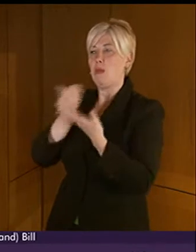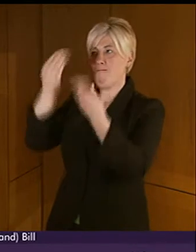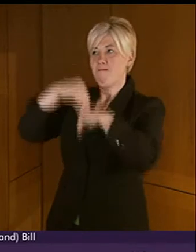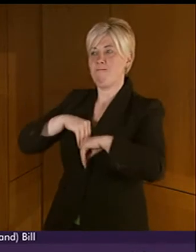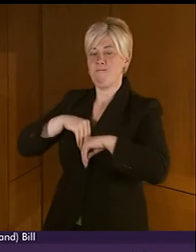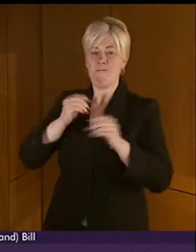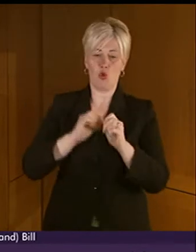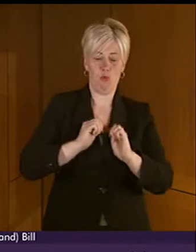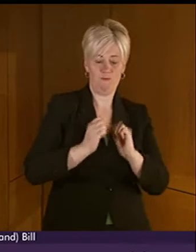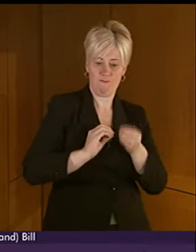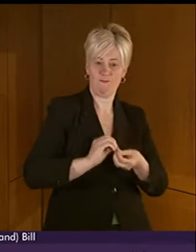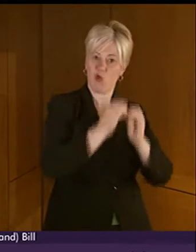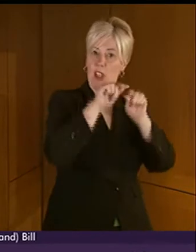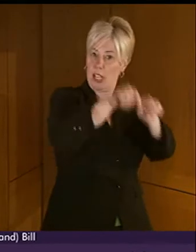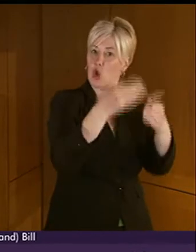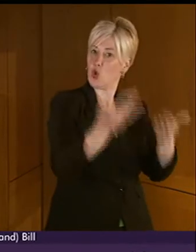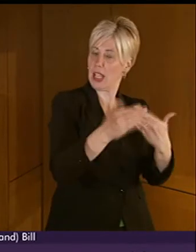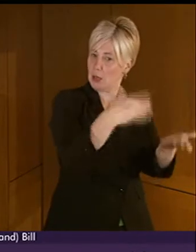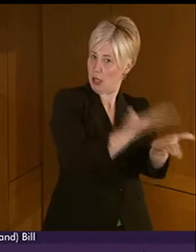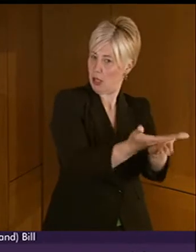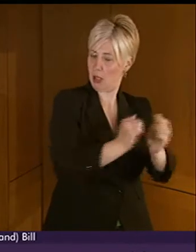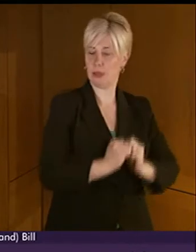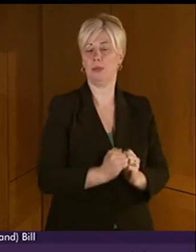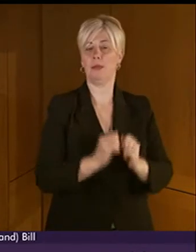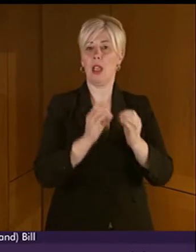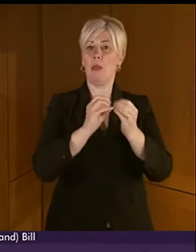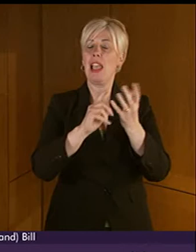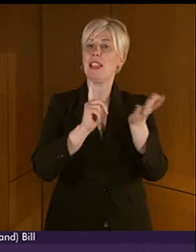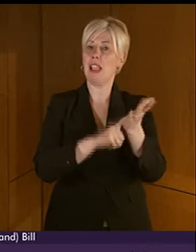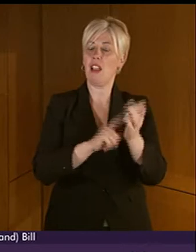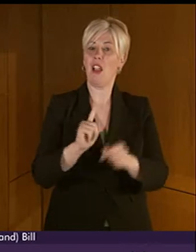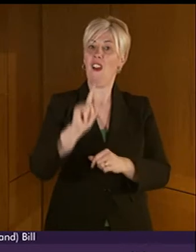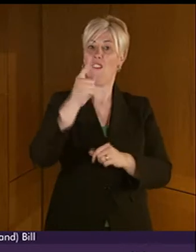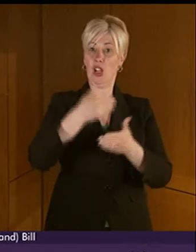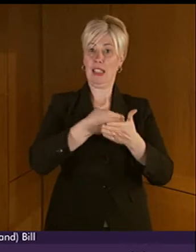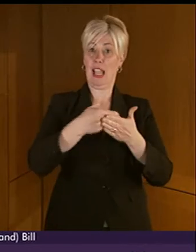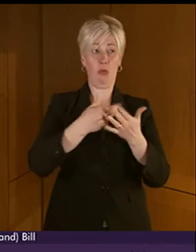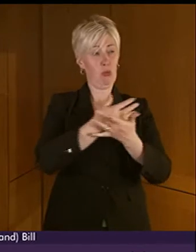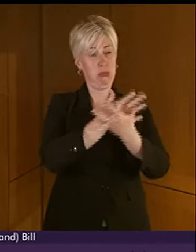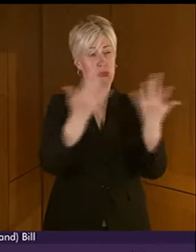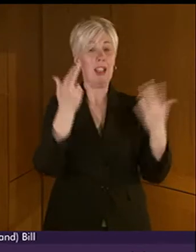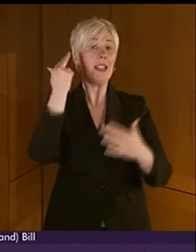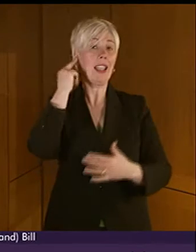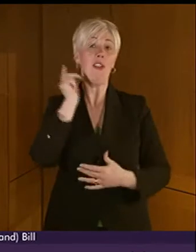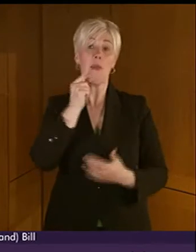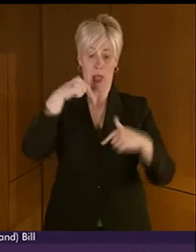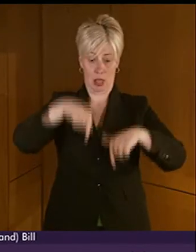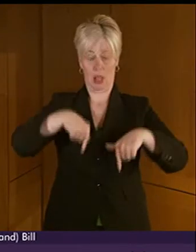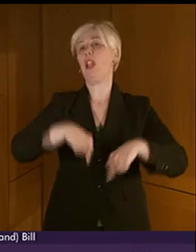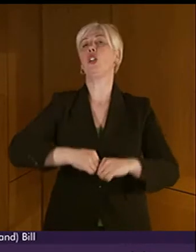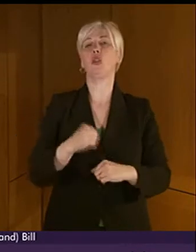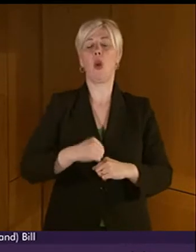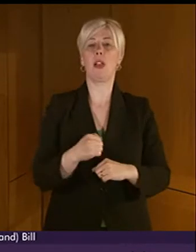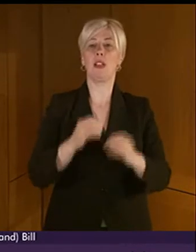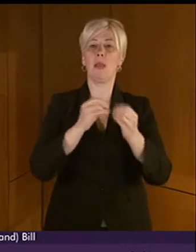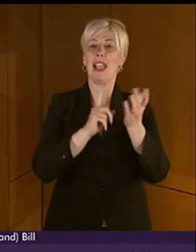The British Sign Language is the first language of many deaf people in Scotland. BSL